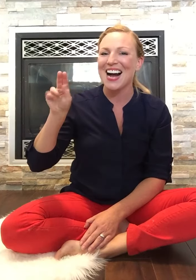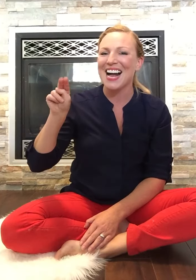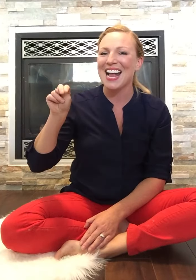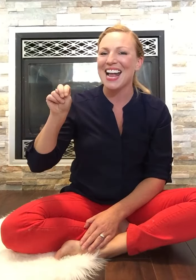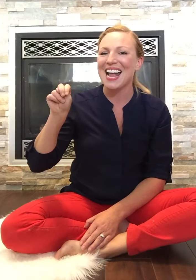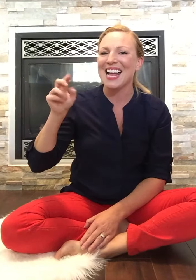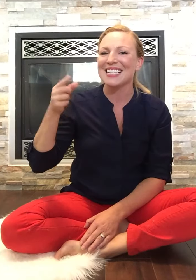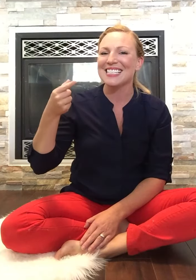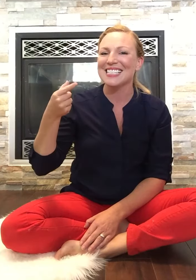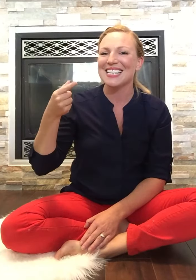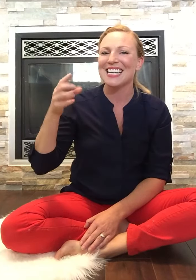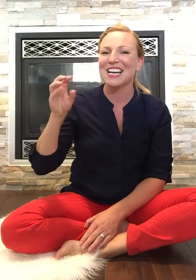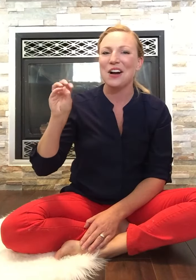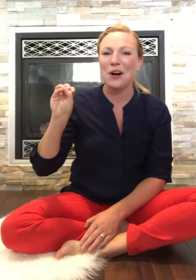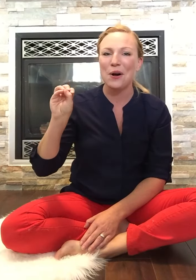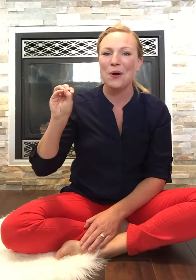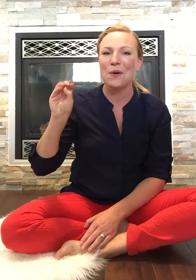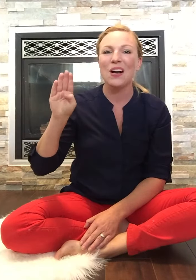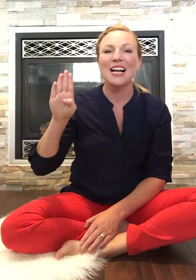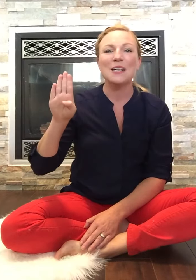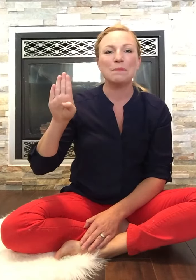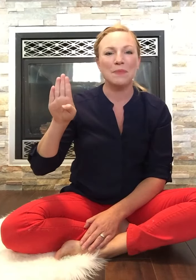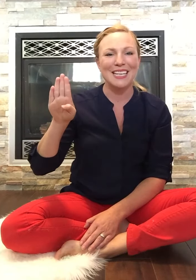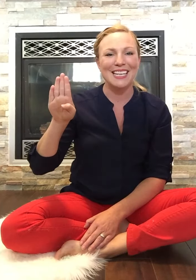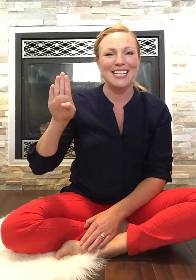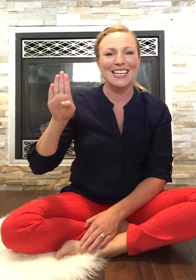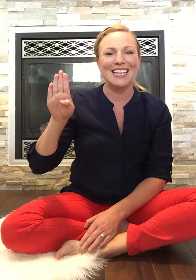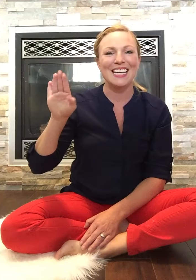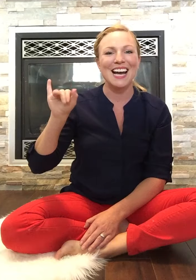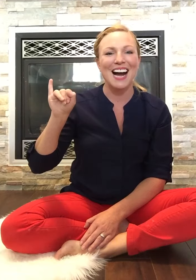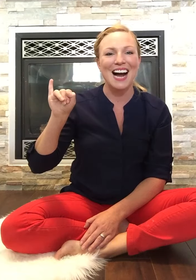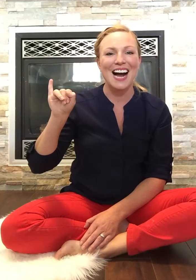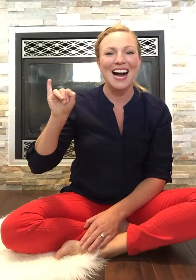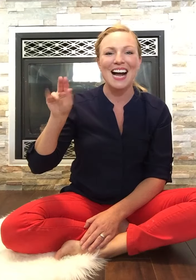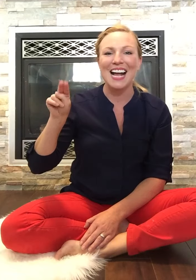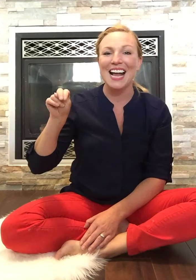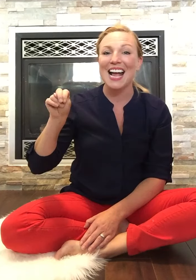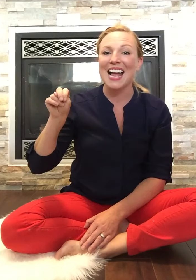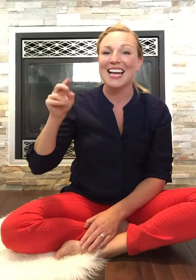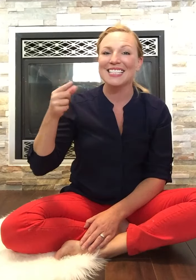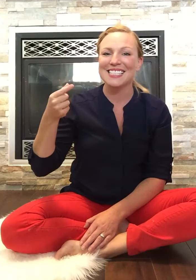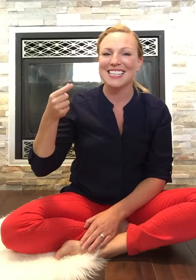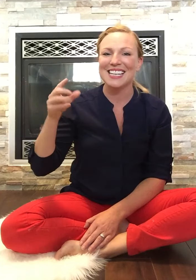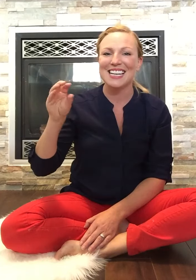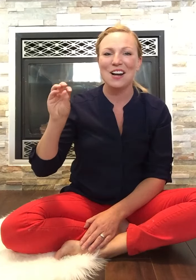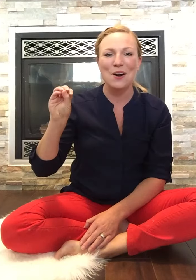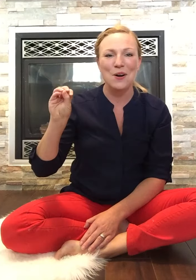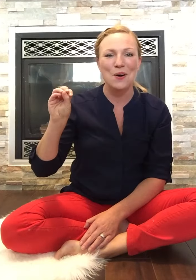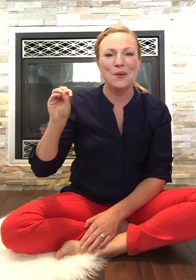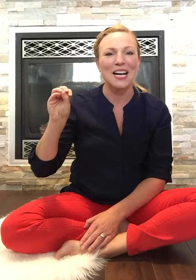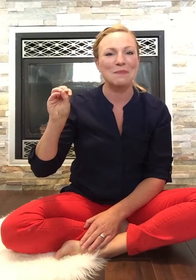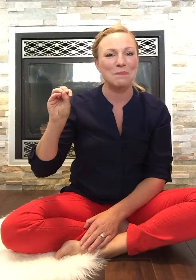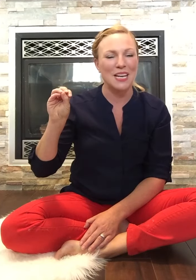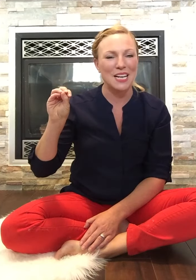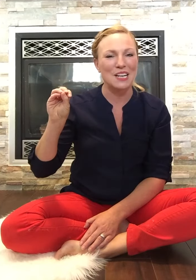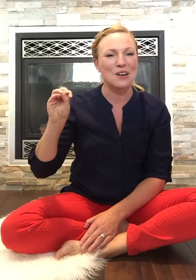-N-G-O. B-I-N-G-O and Bingo